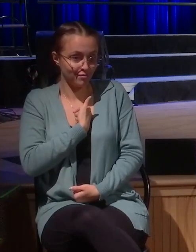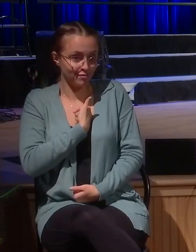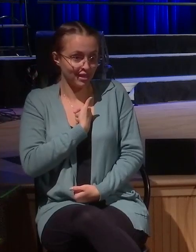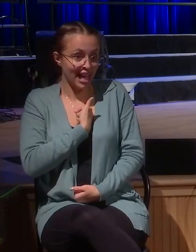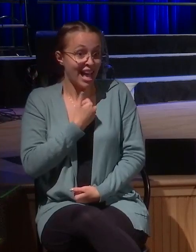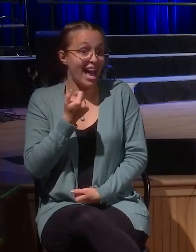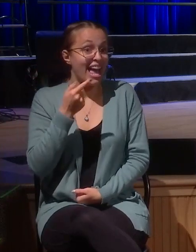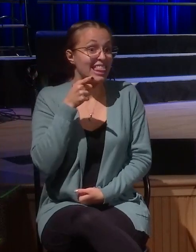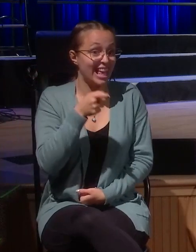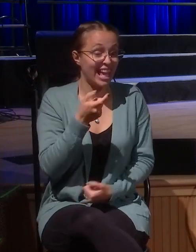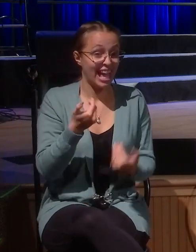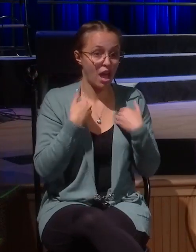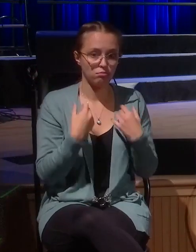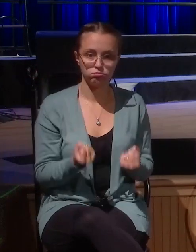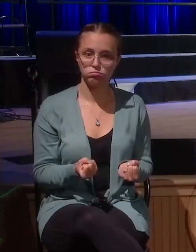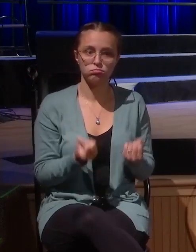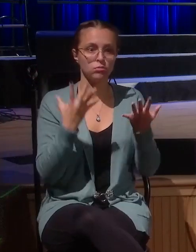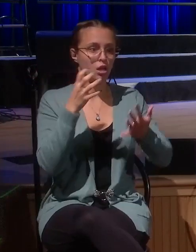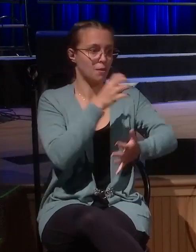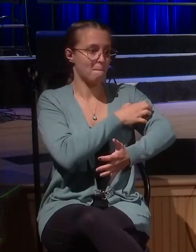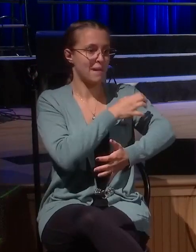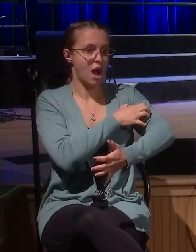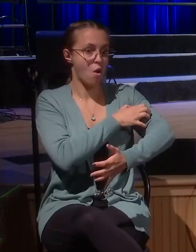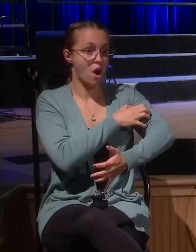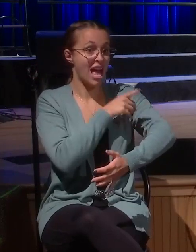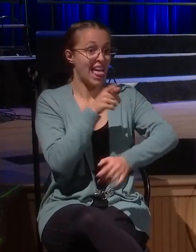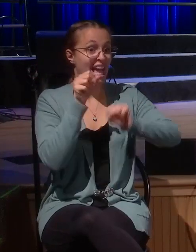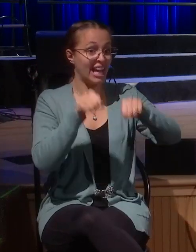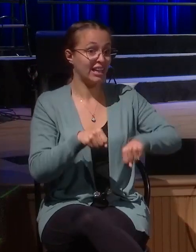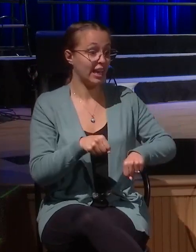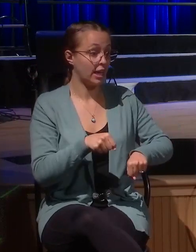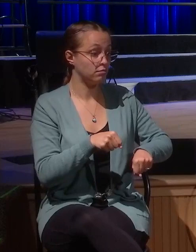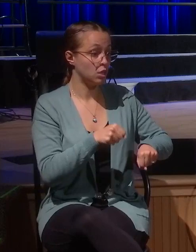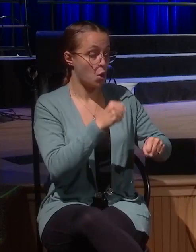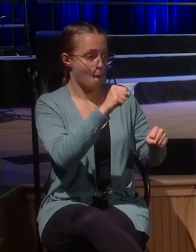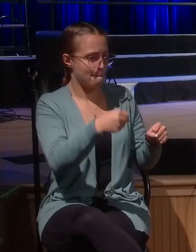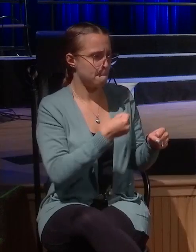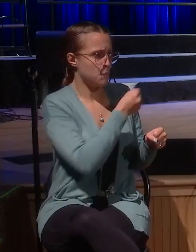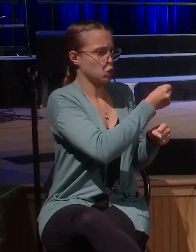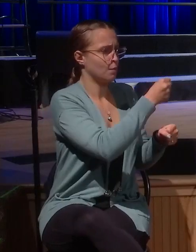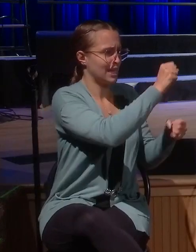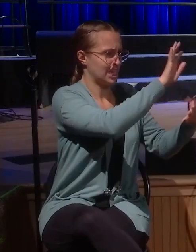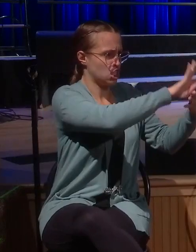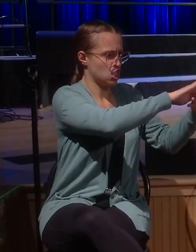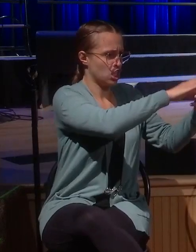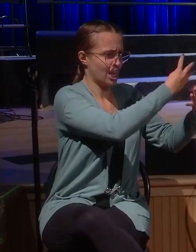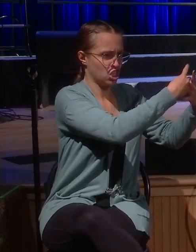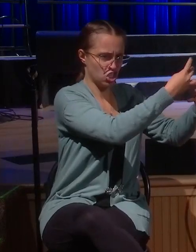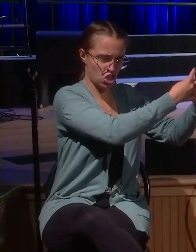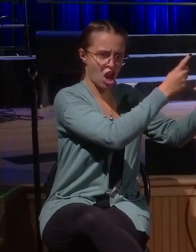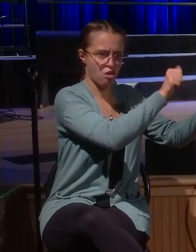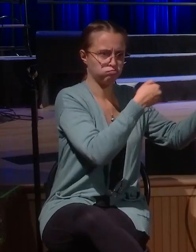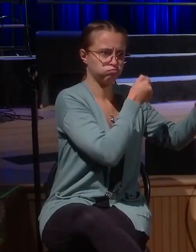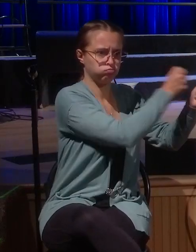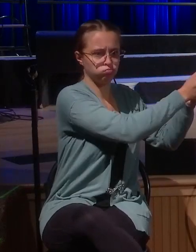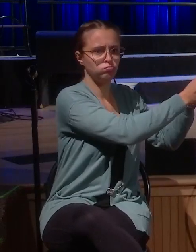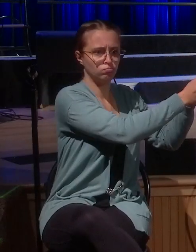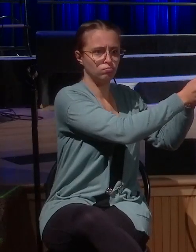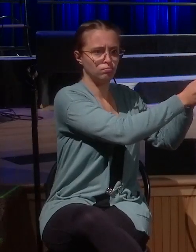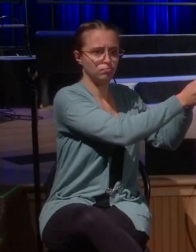pay it, then you can come out of jail. He had immense power. Not a lot of social standing. People did not like him. He was rich and